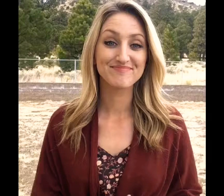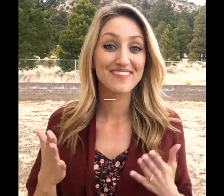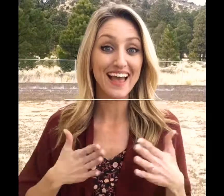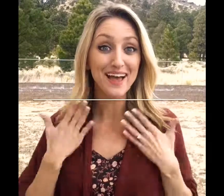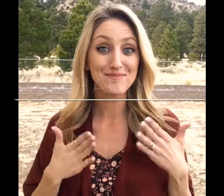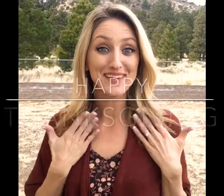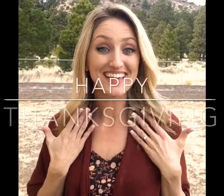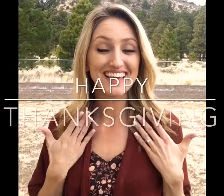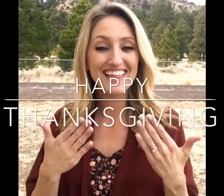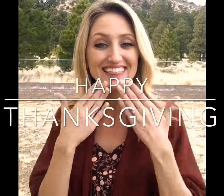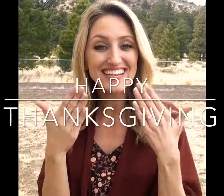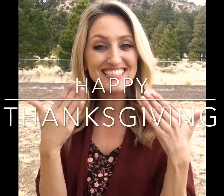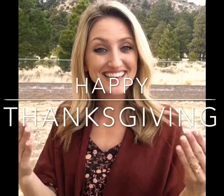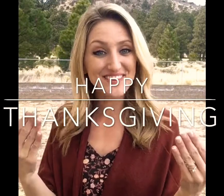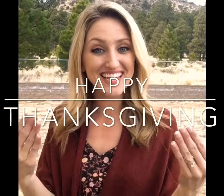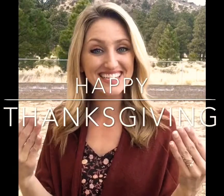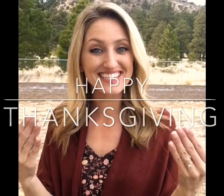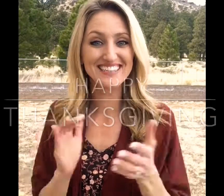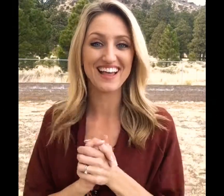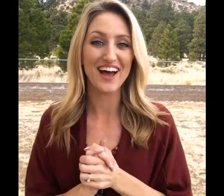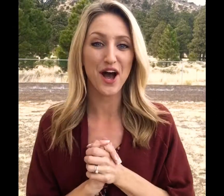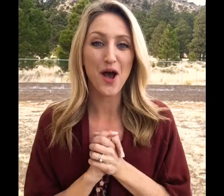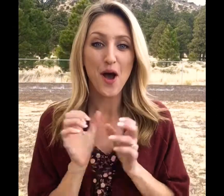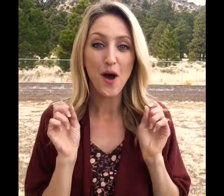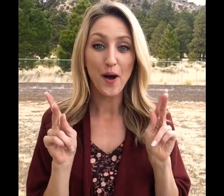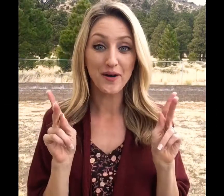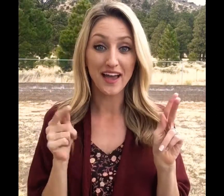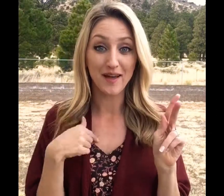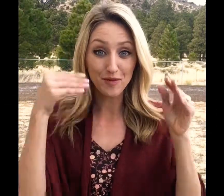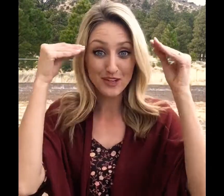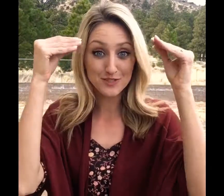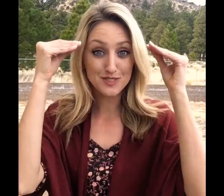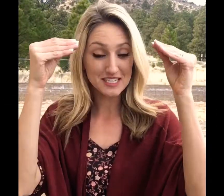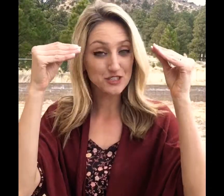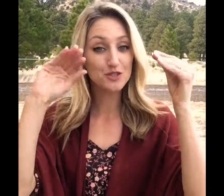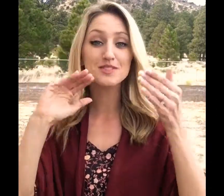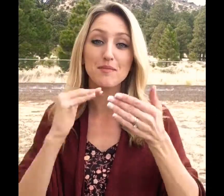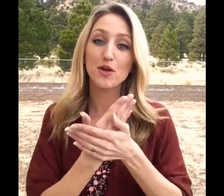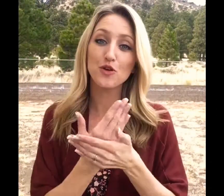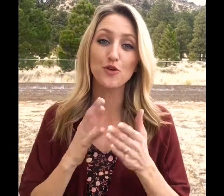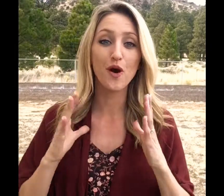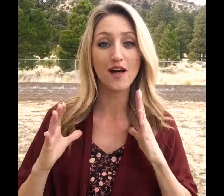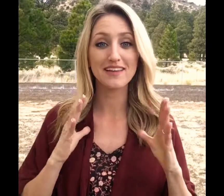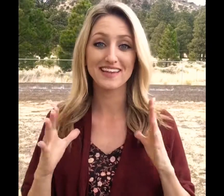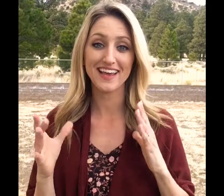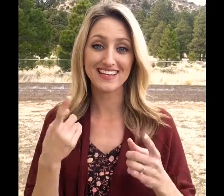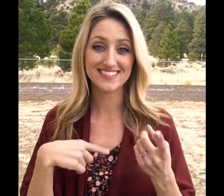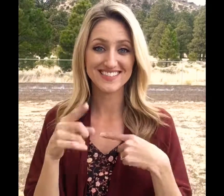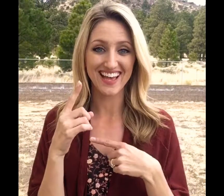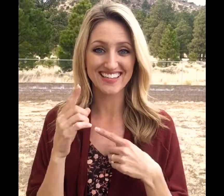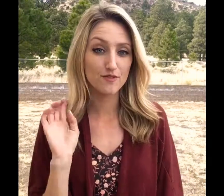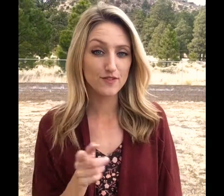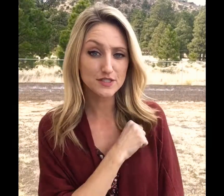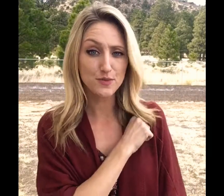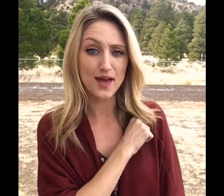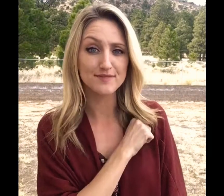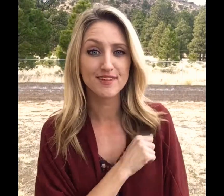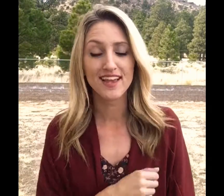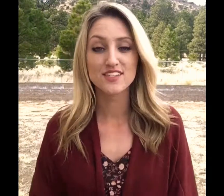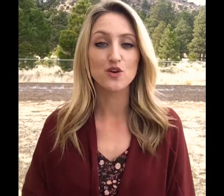Happy Thanksgiving! Okay I'm going to teach you some new holiday signs. First one it's